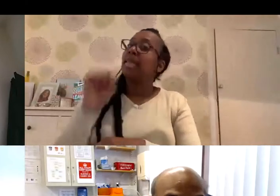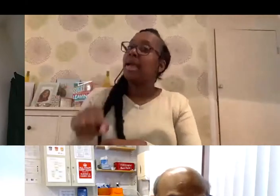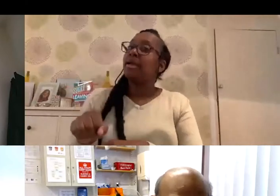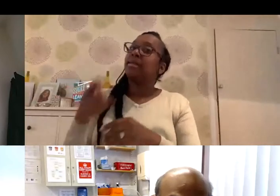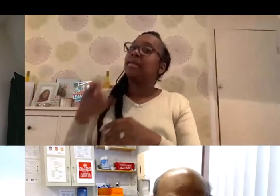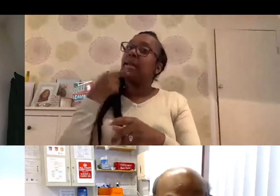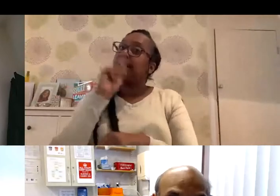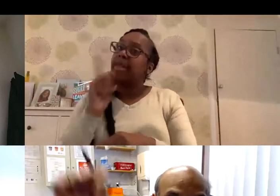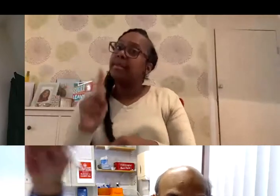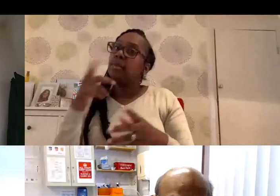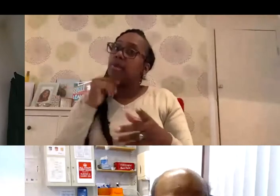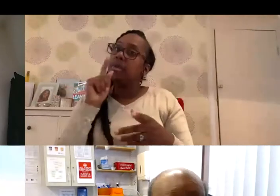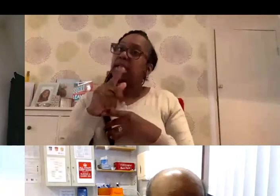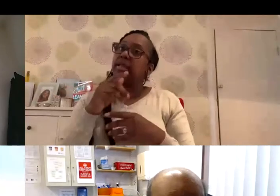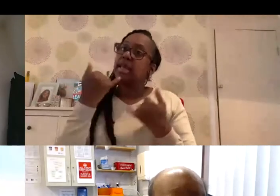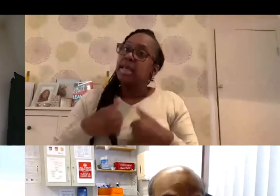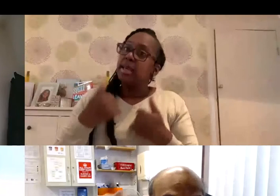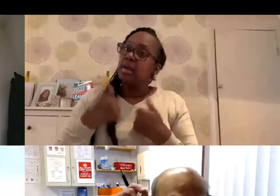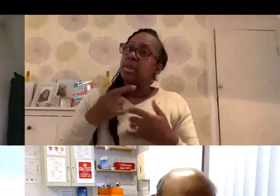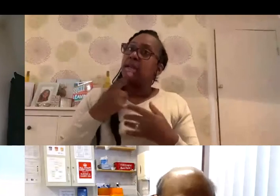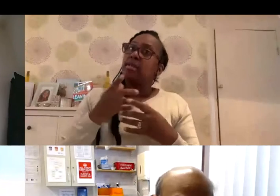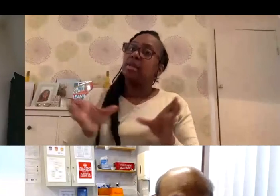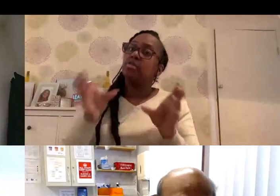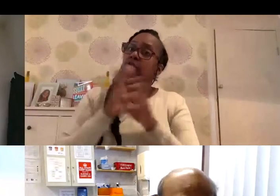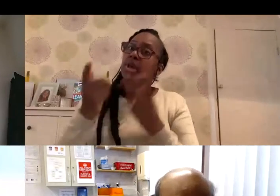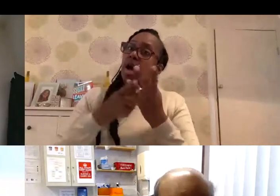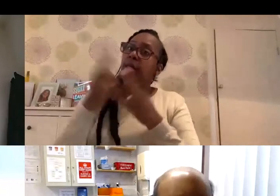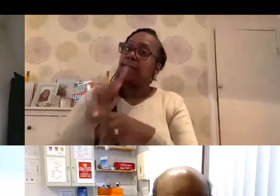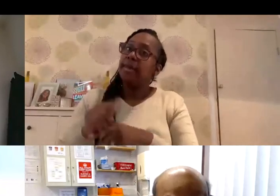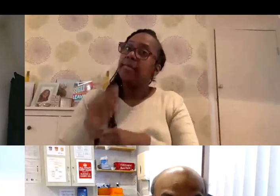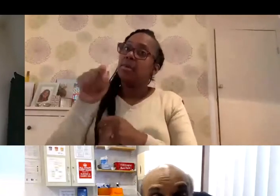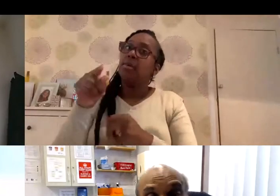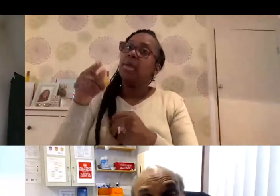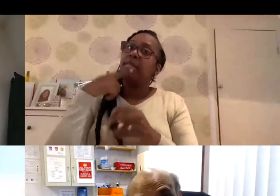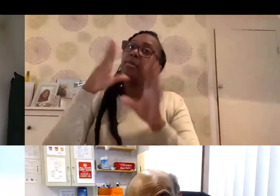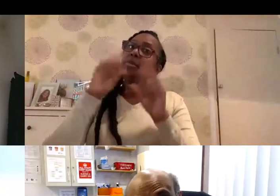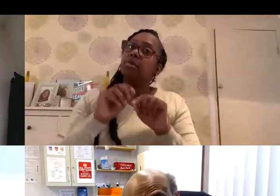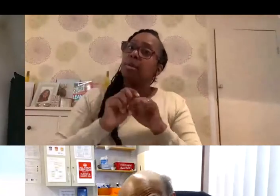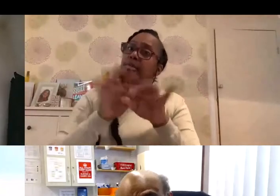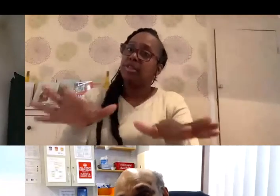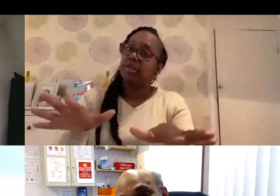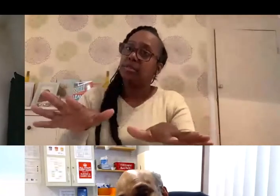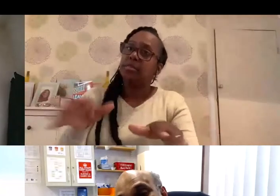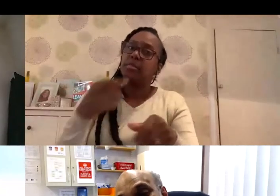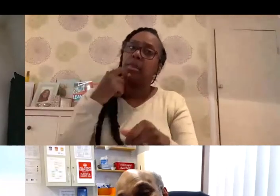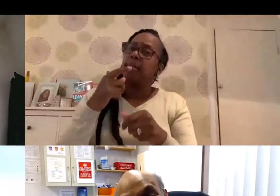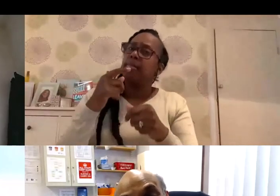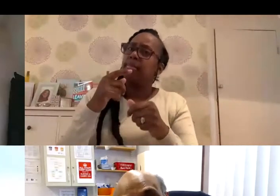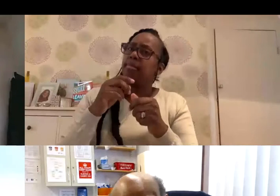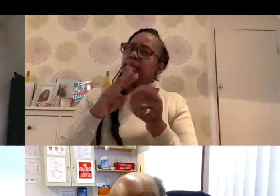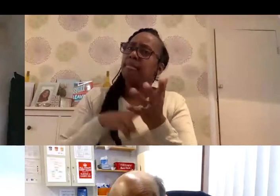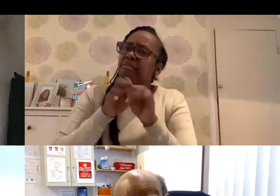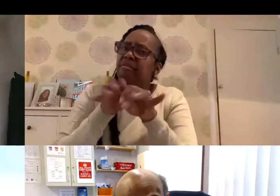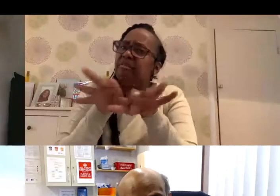in people who get severe disease and transmit the disease to others, the virus does prevent transmission. But what the virus doesn't do is